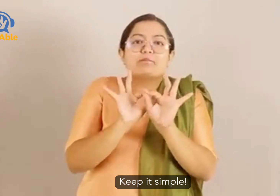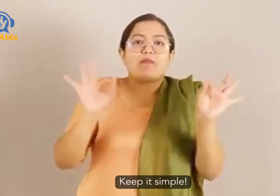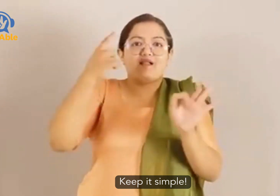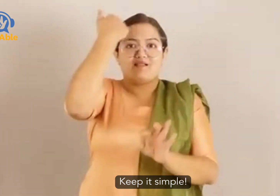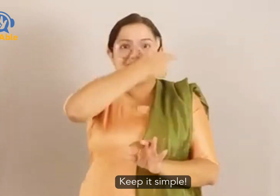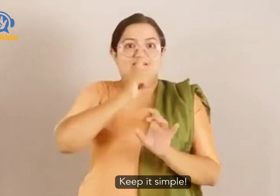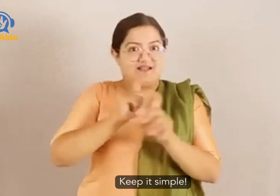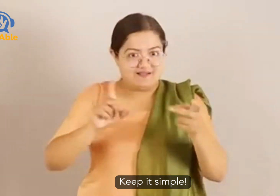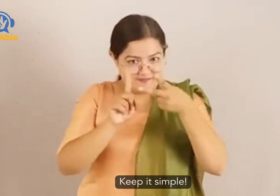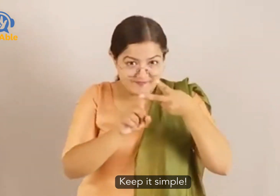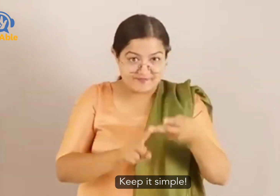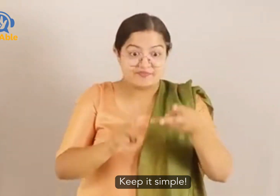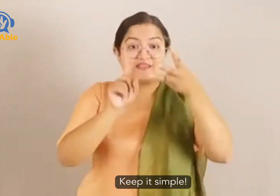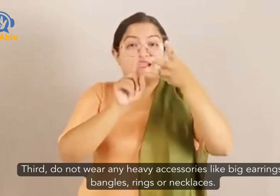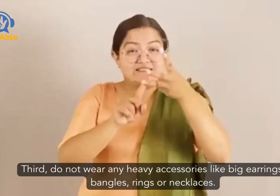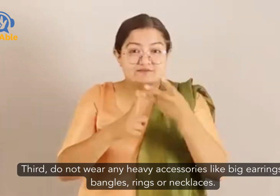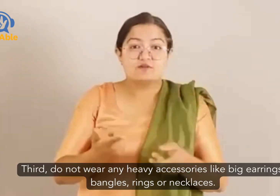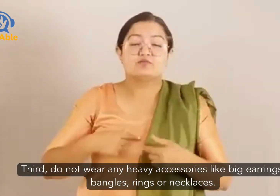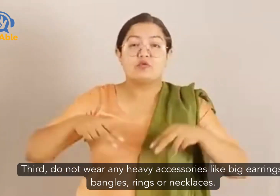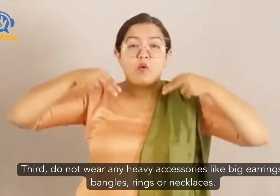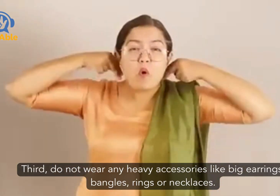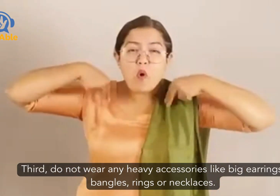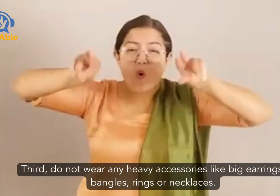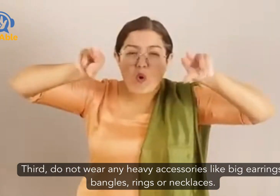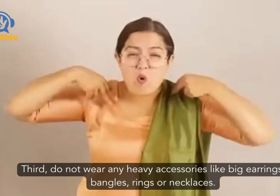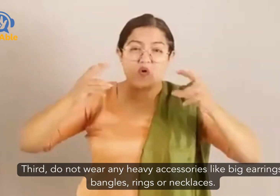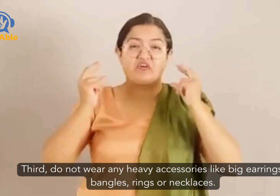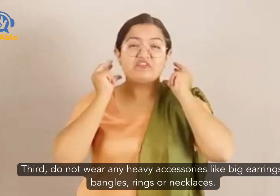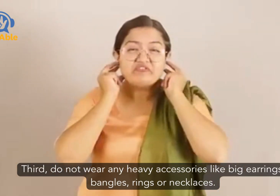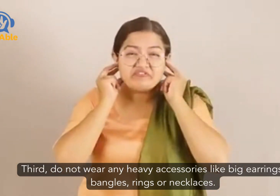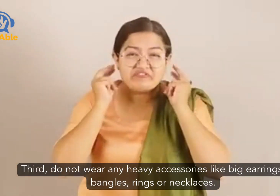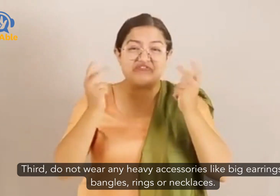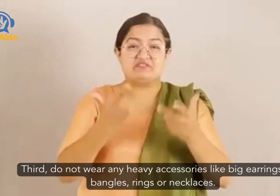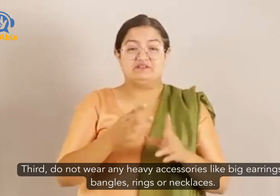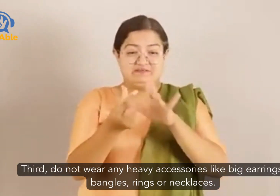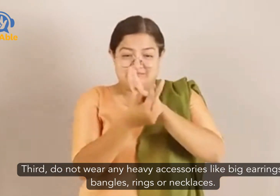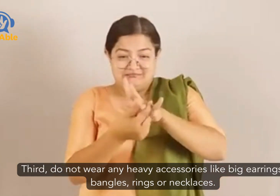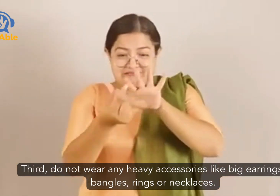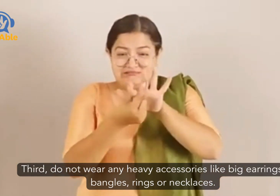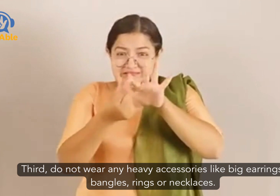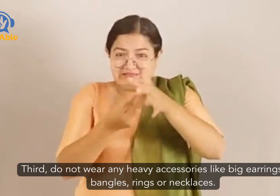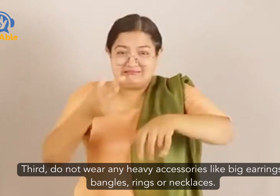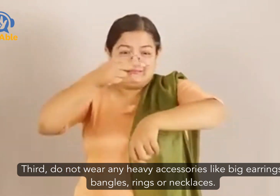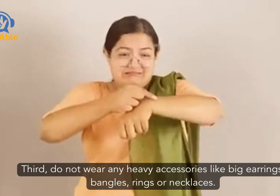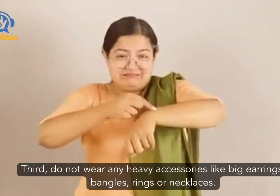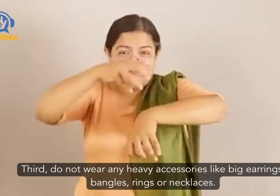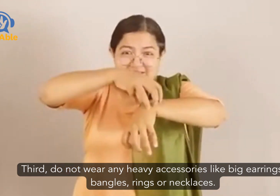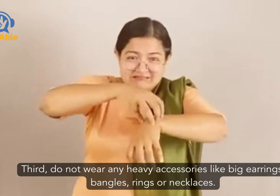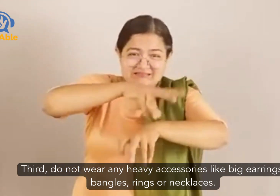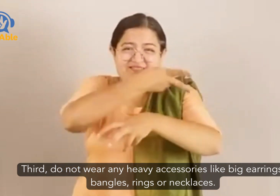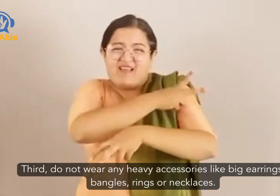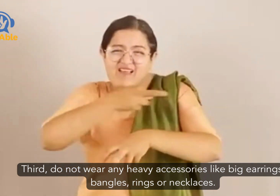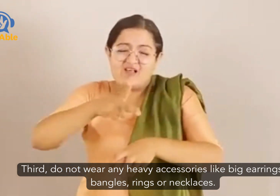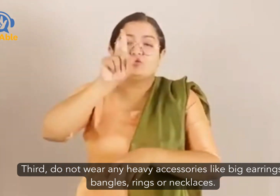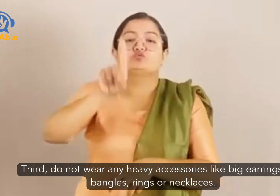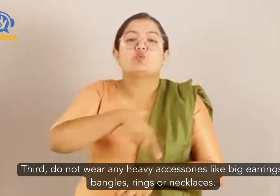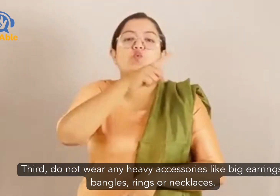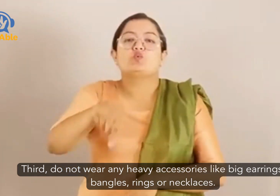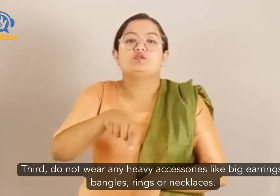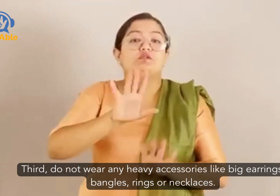thirdly do not wear any heavy accessories like big earrings bangles rings